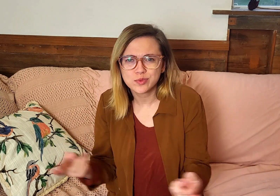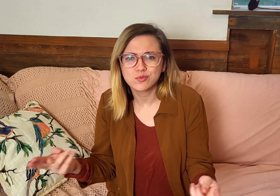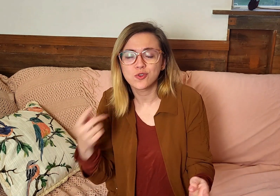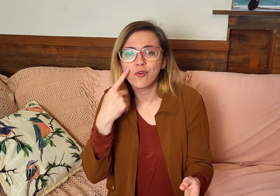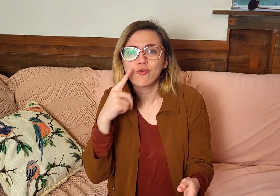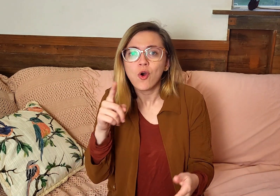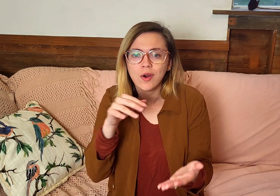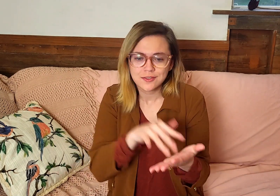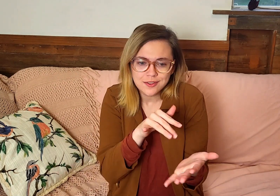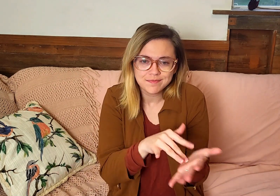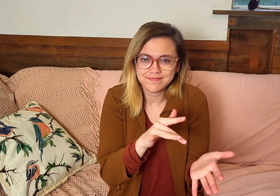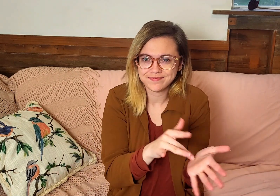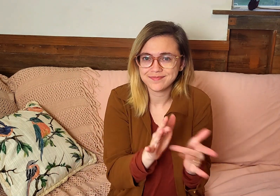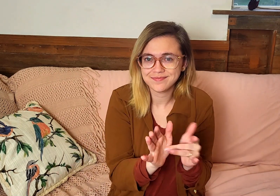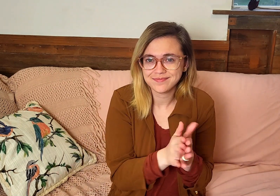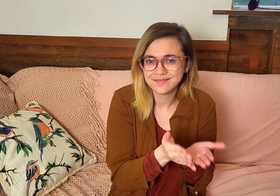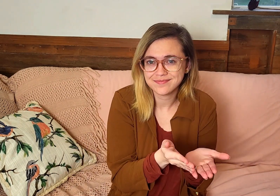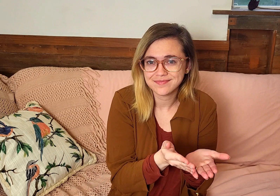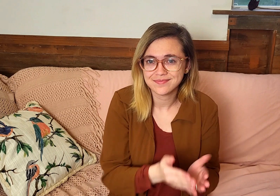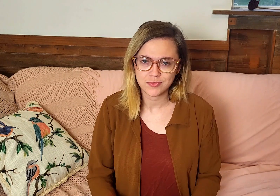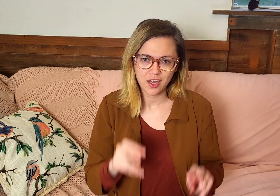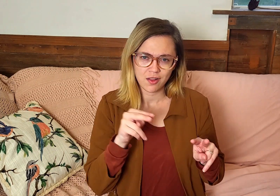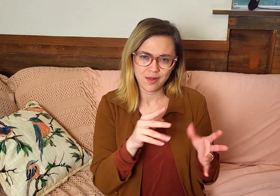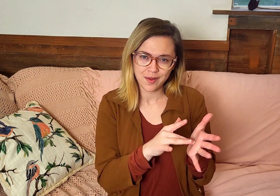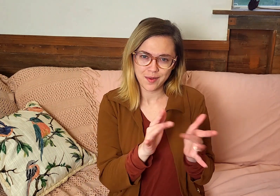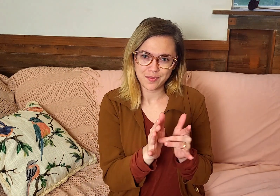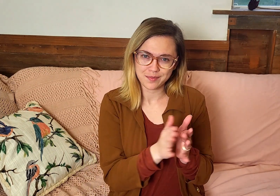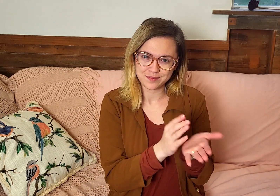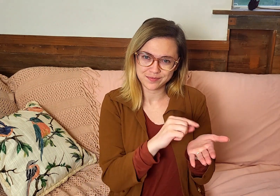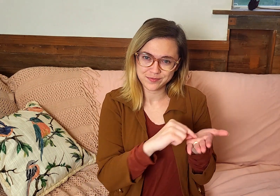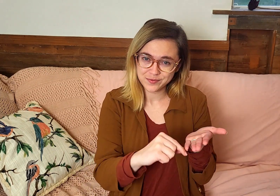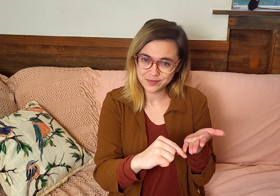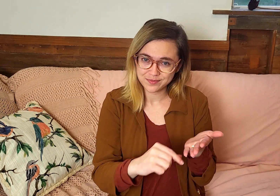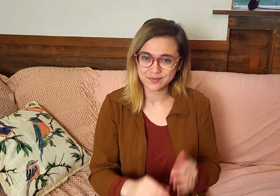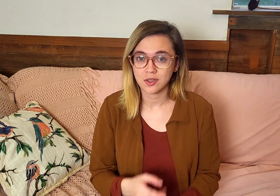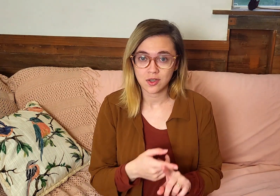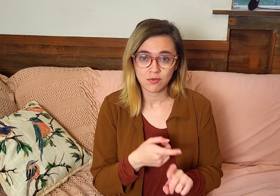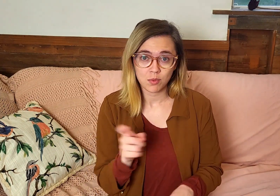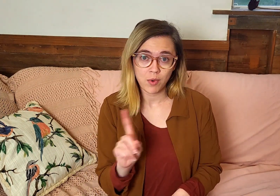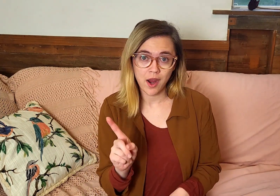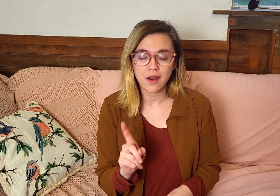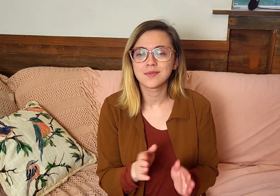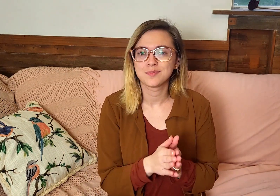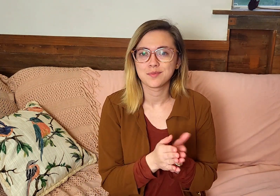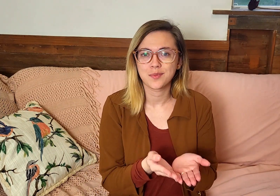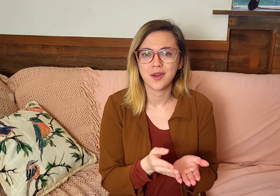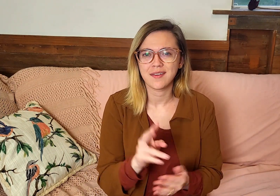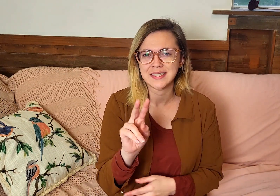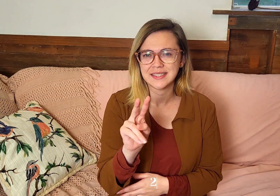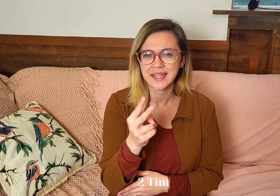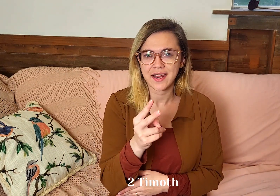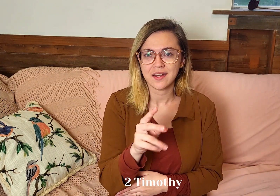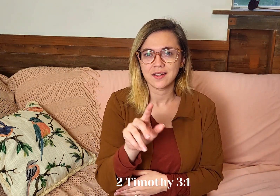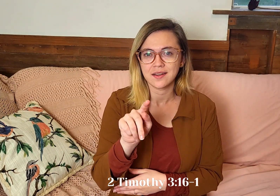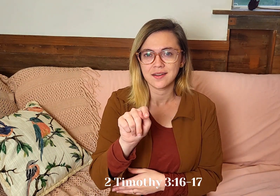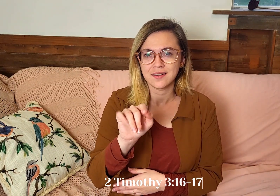also become a useful tool and resource for studying the Bible. Let's look at another Bible verse.